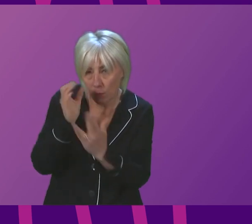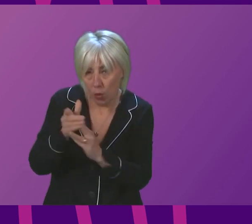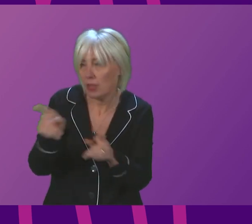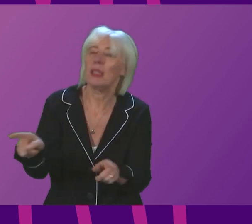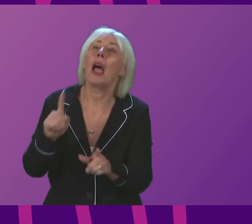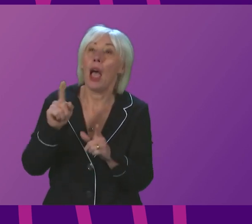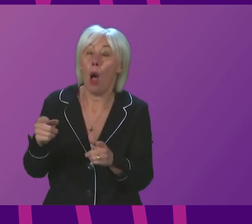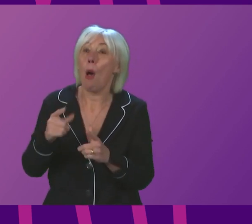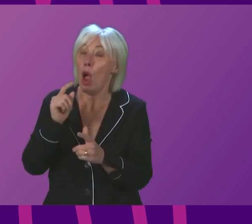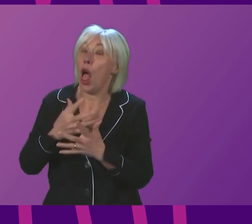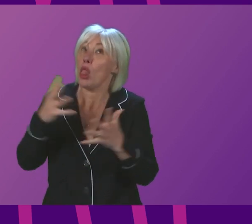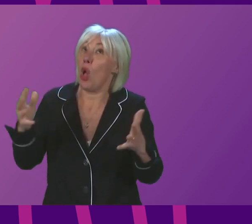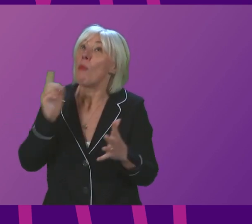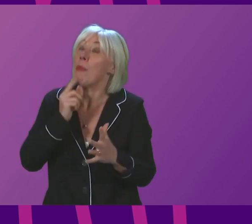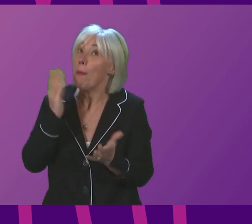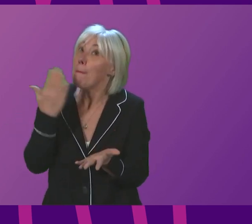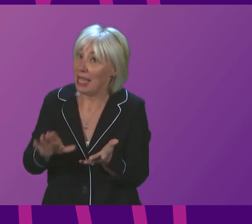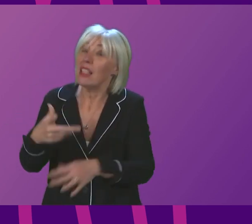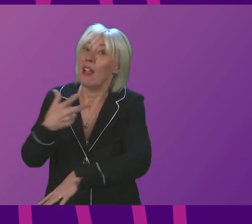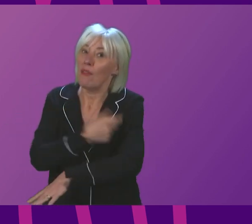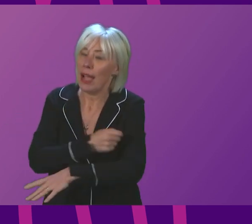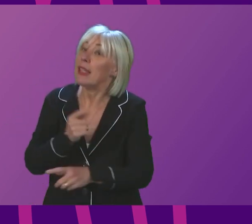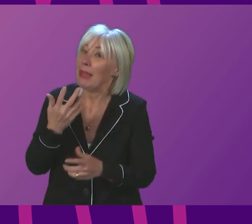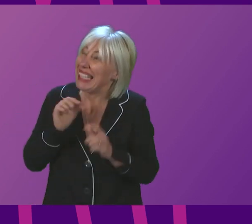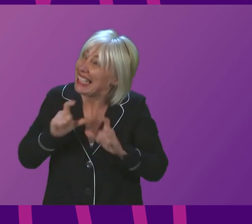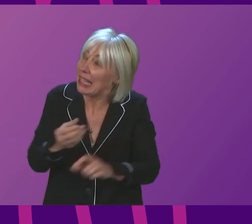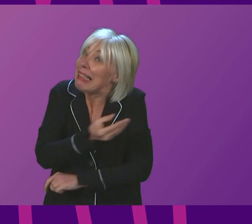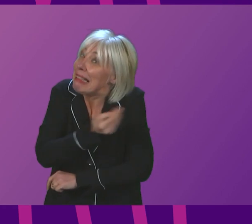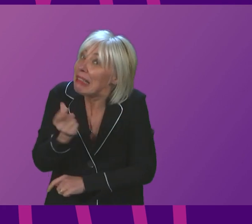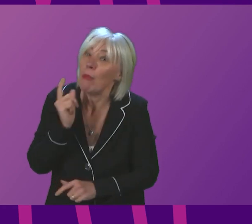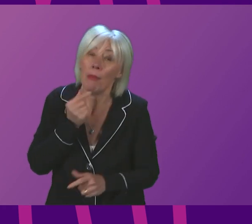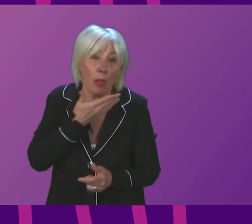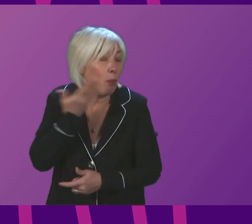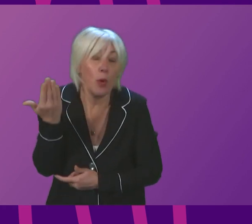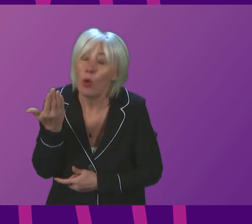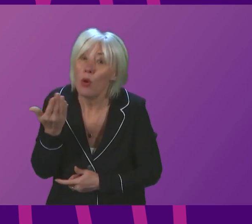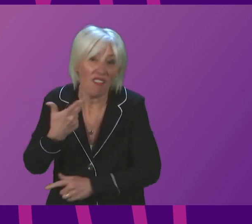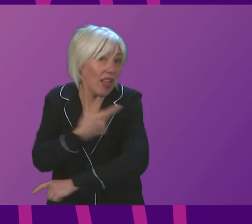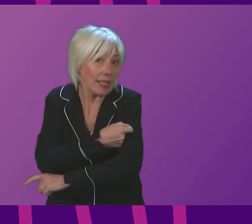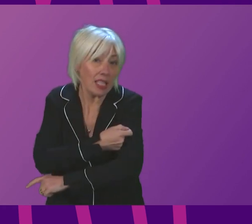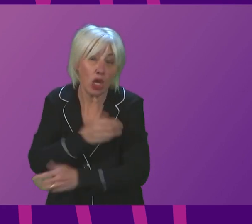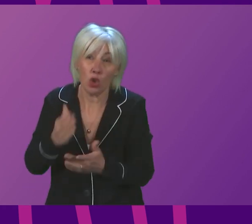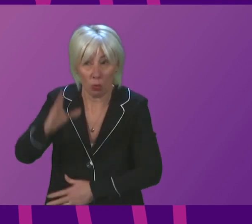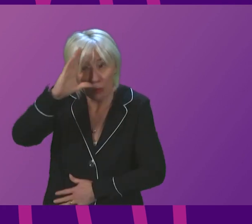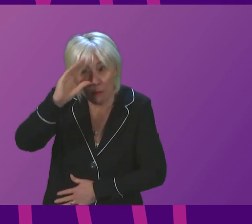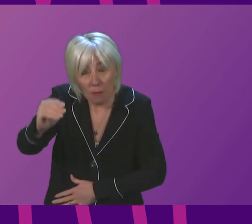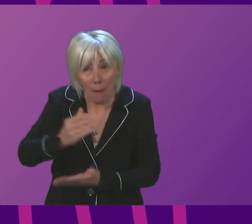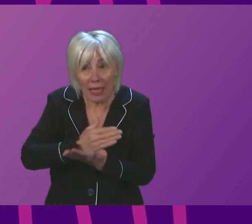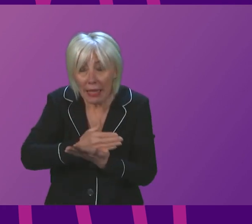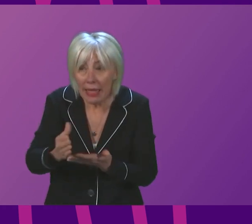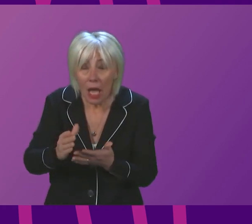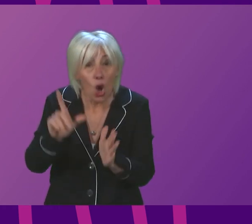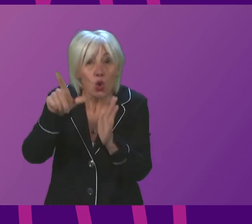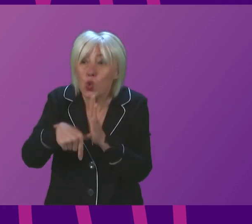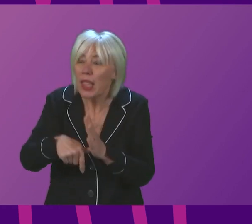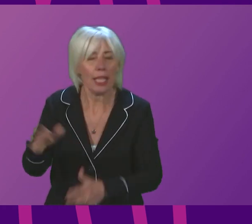number of people in those age groups who have not been vaccinated. So to anyone in that position, let me be clear about this. It is not too